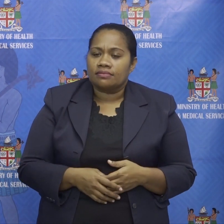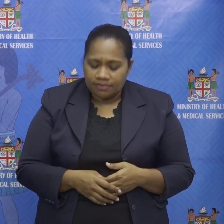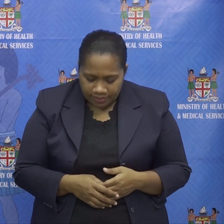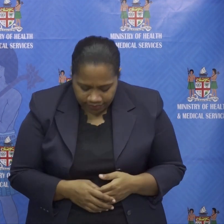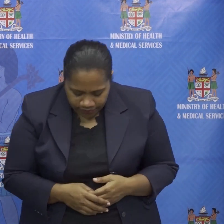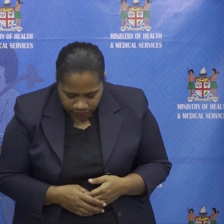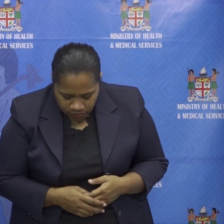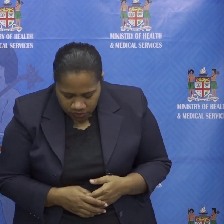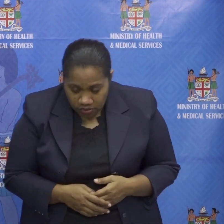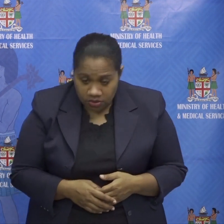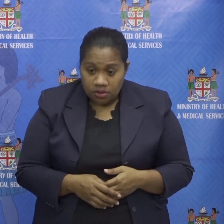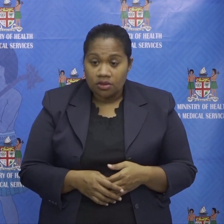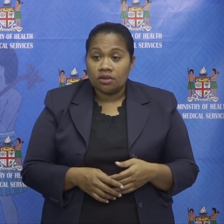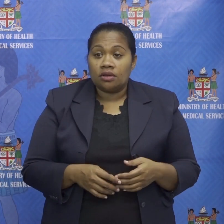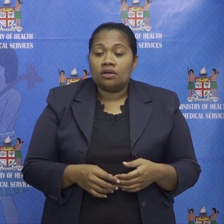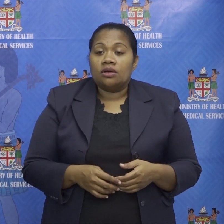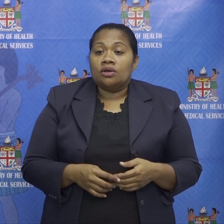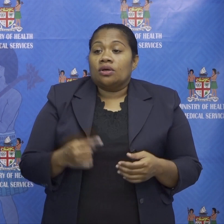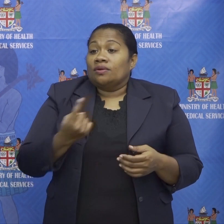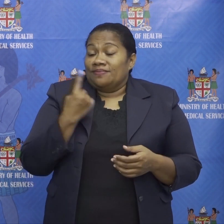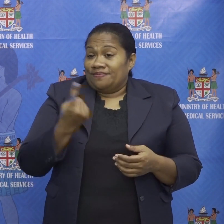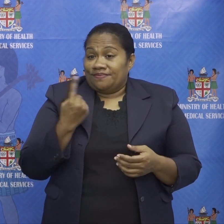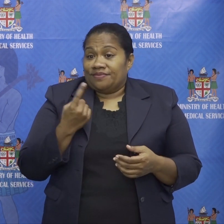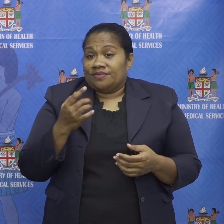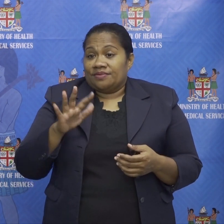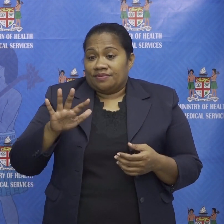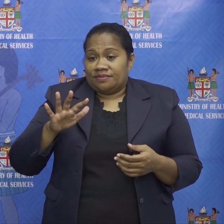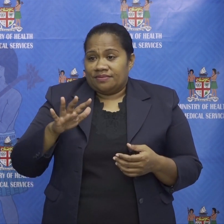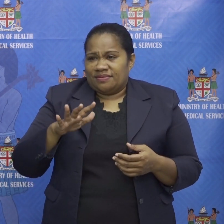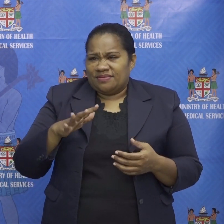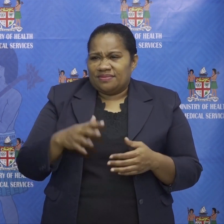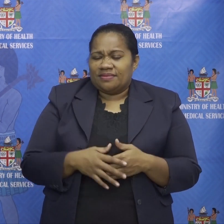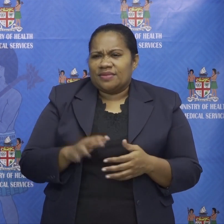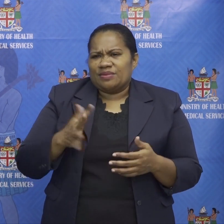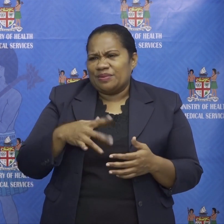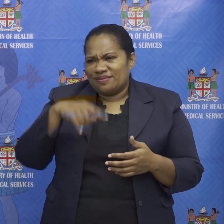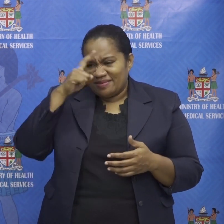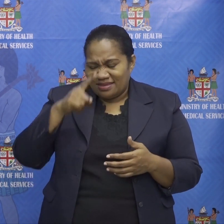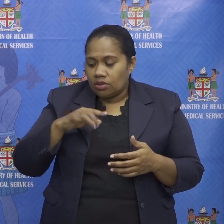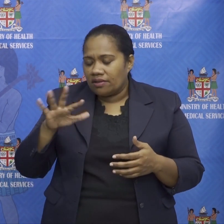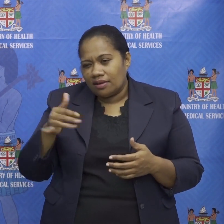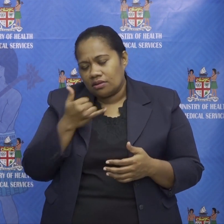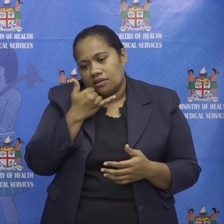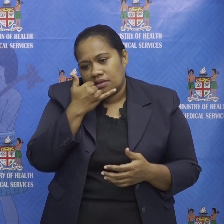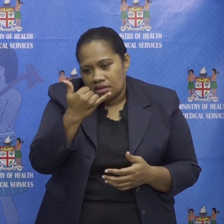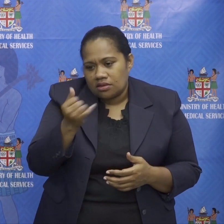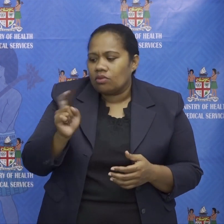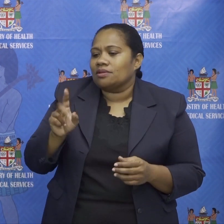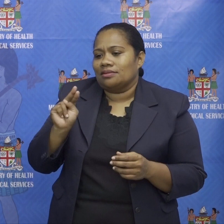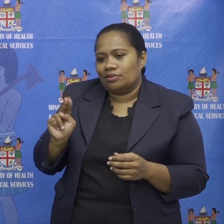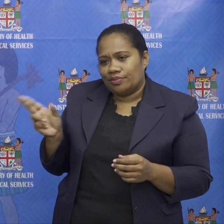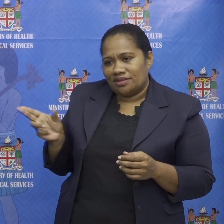have to wait it out or seek advice over the phone to work out what they need to have done so because a lot of our